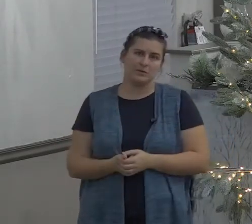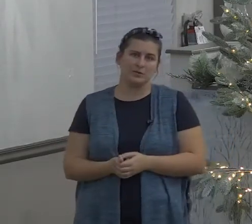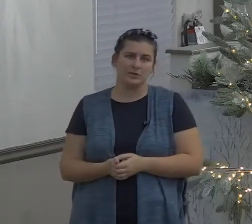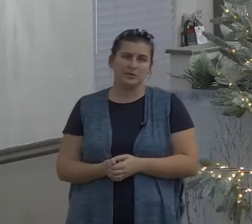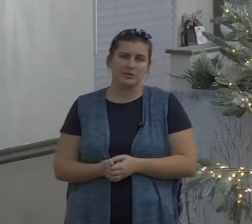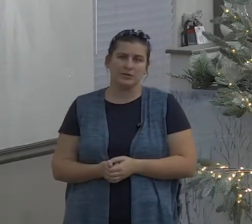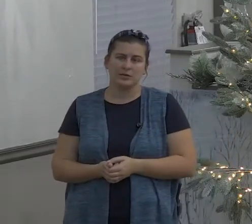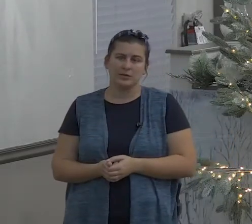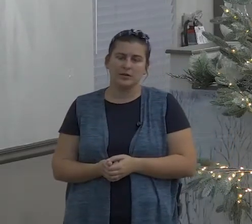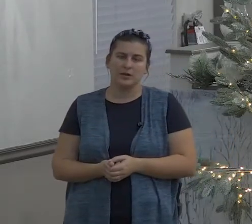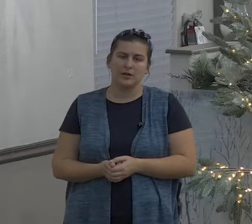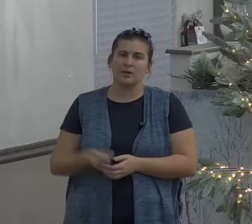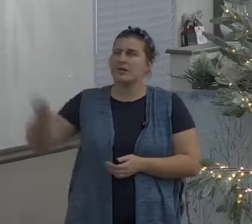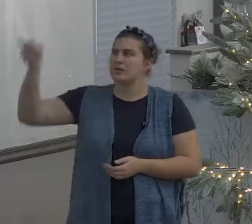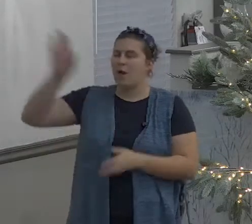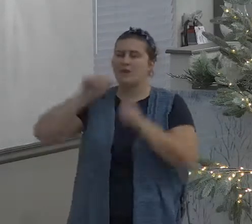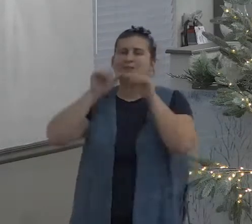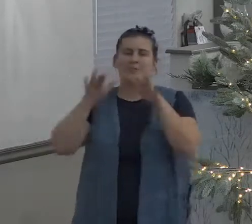you see beloved